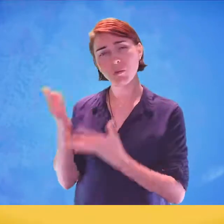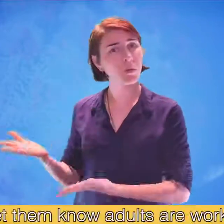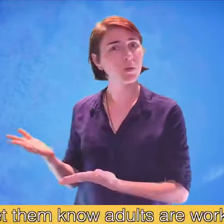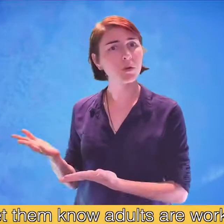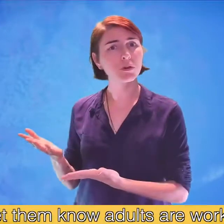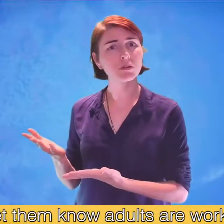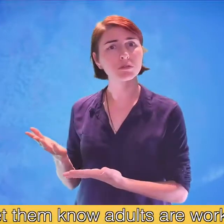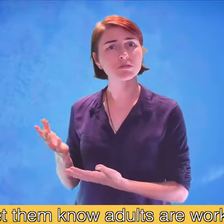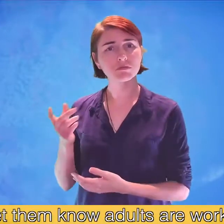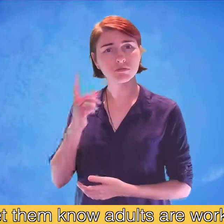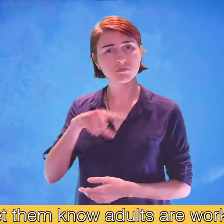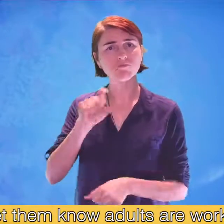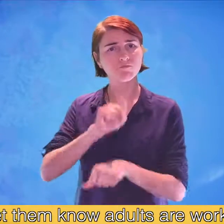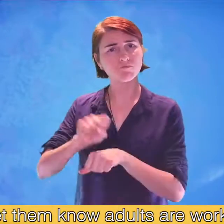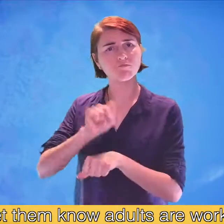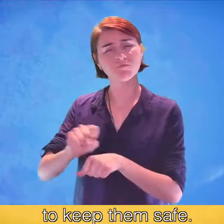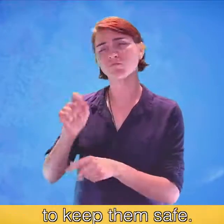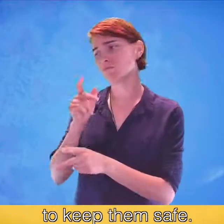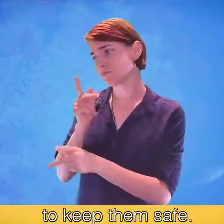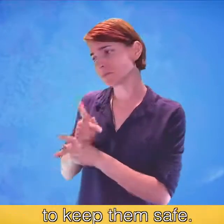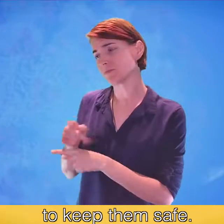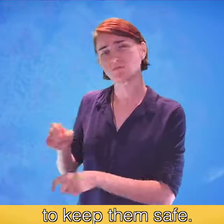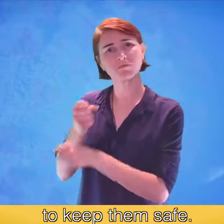let them know adults are working to keep them safe